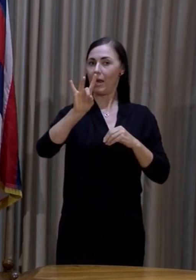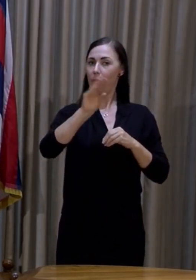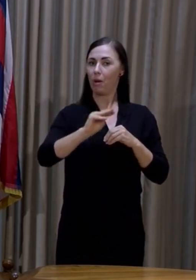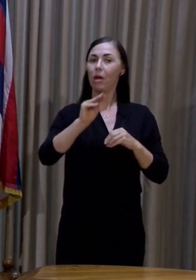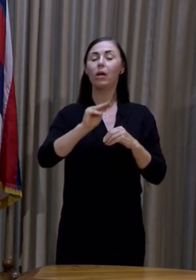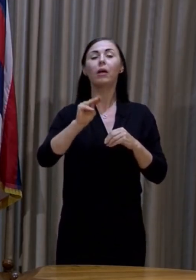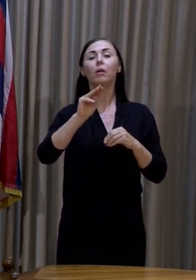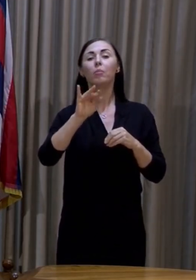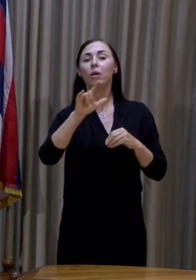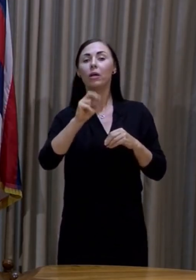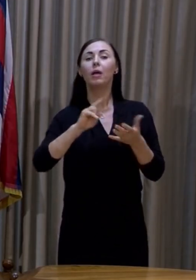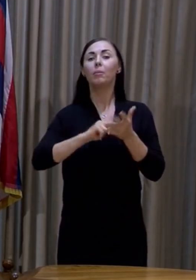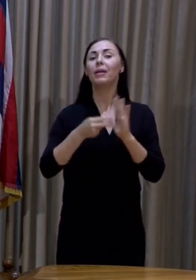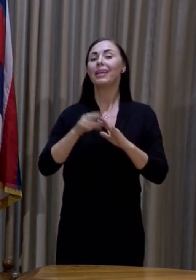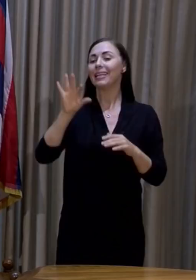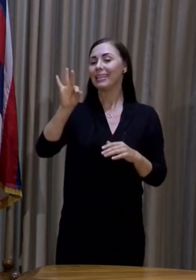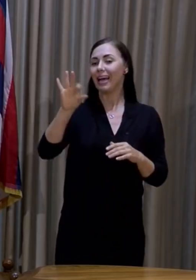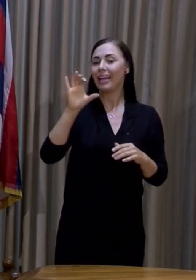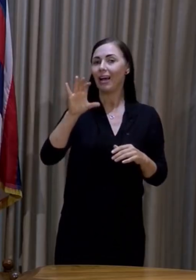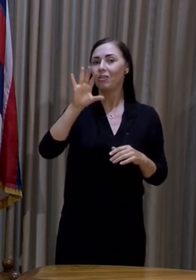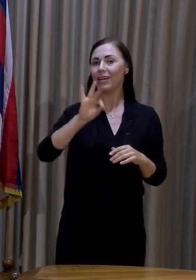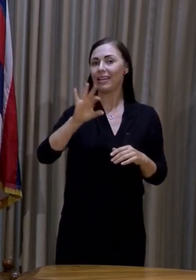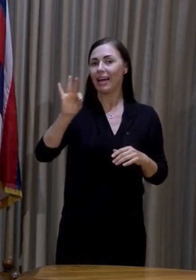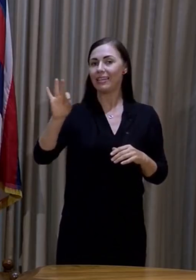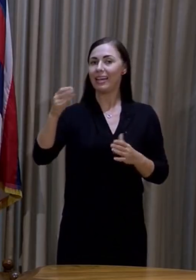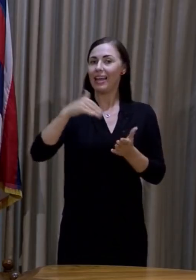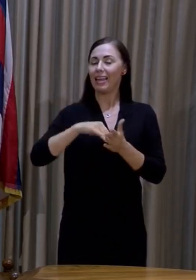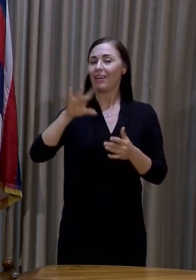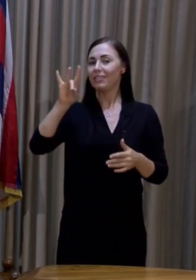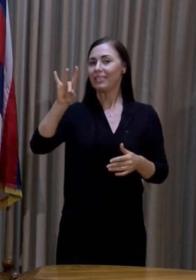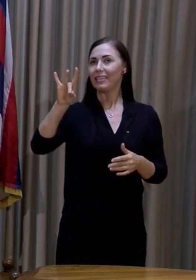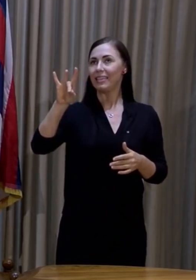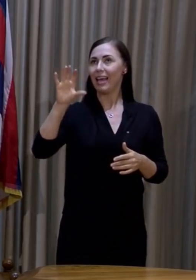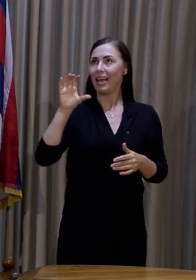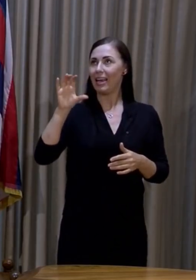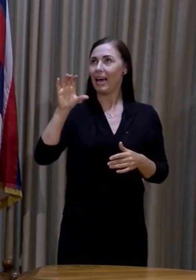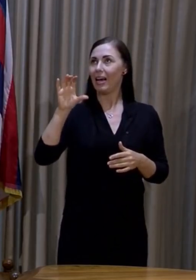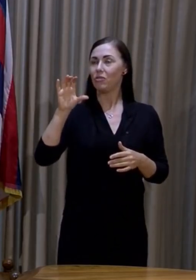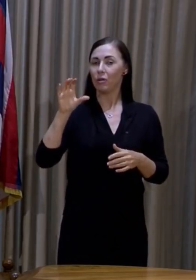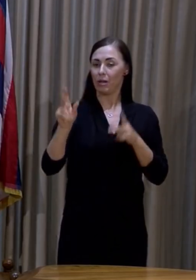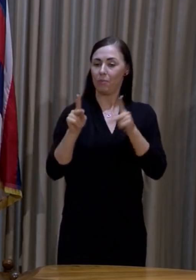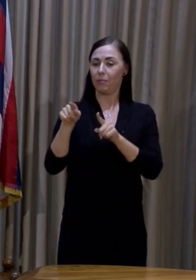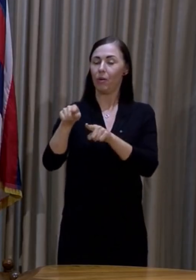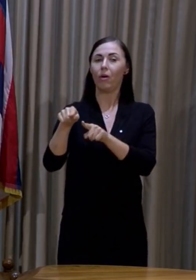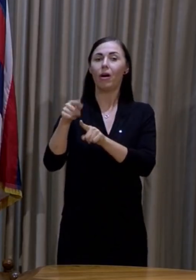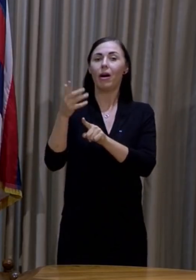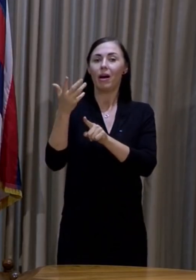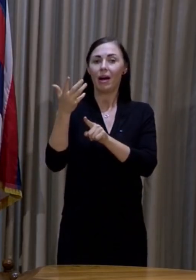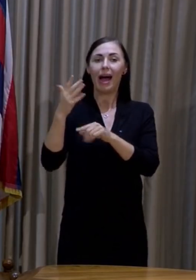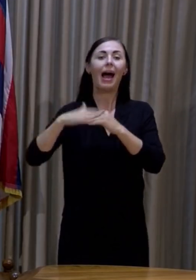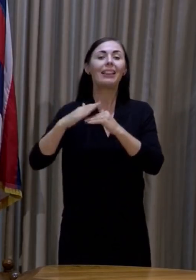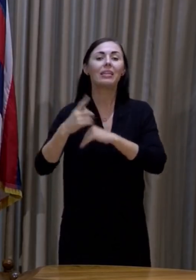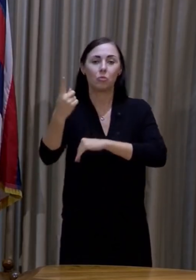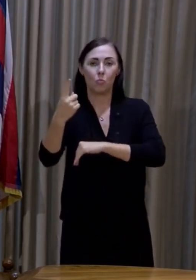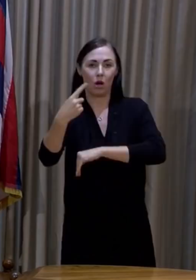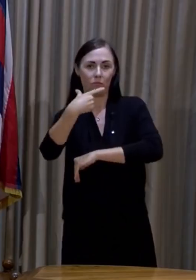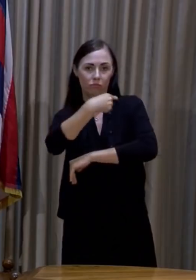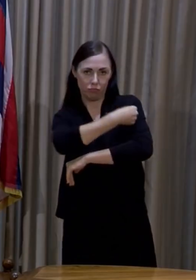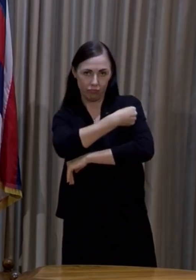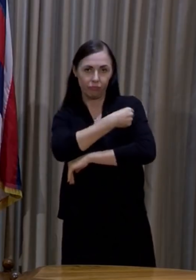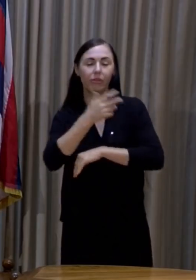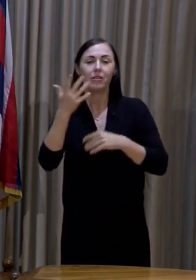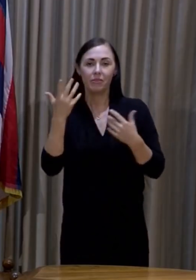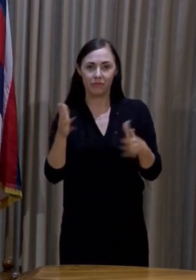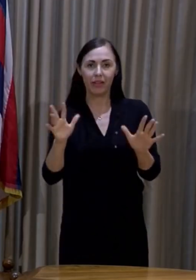999,800 who have received at least one dose. So we should